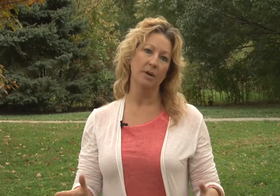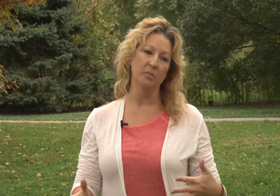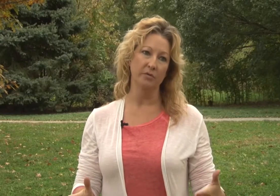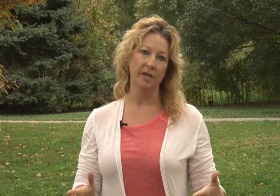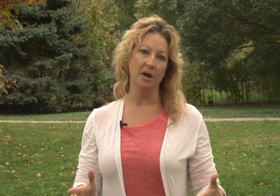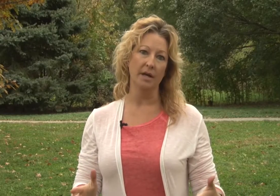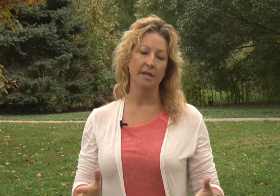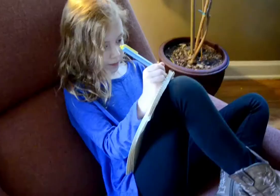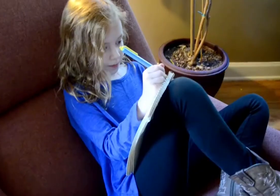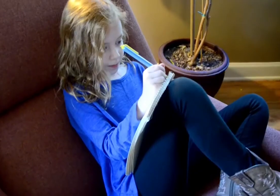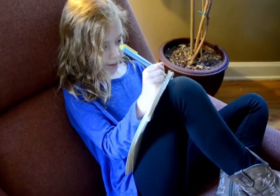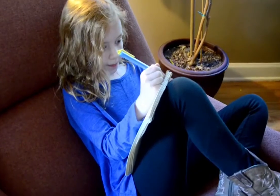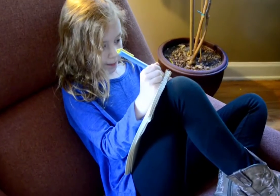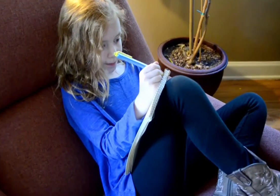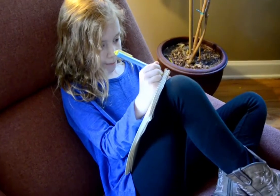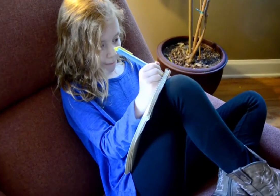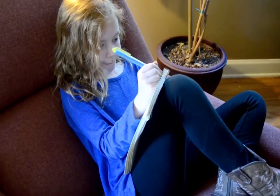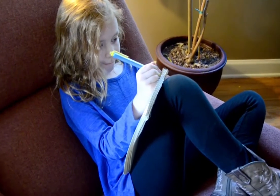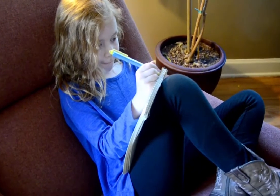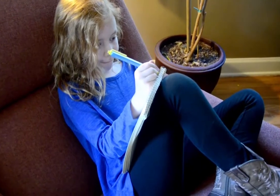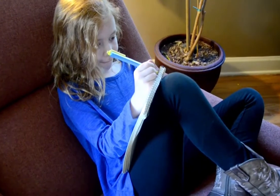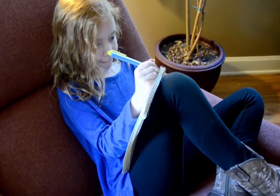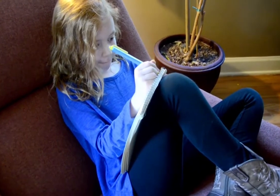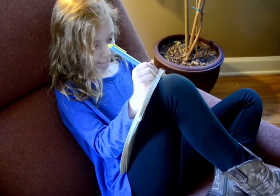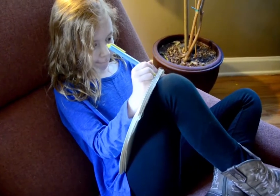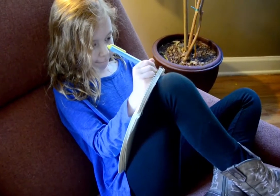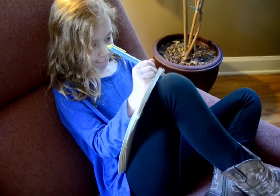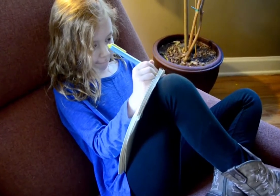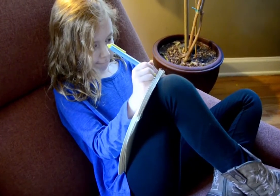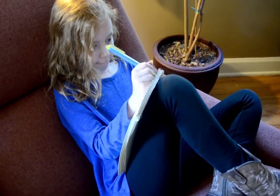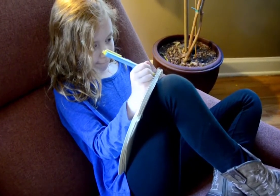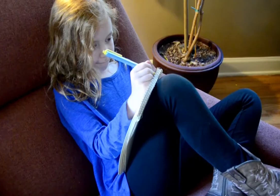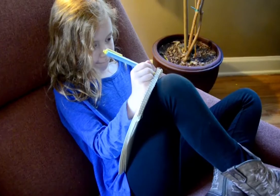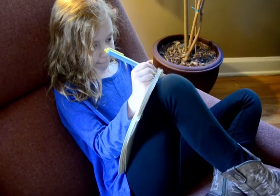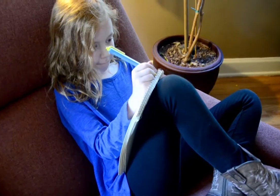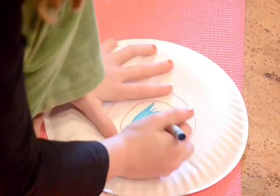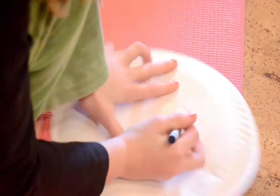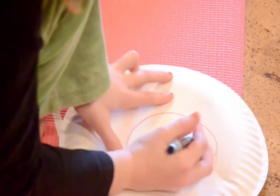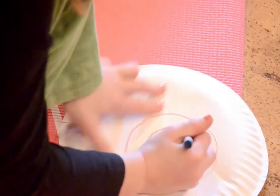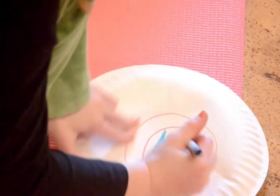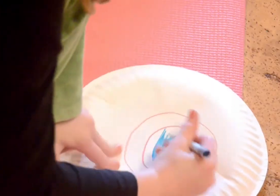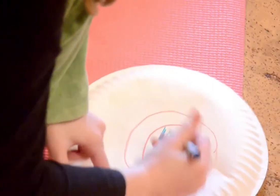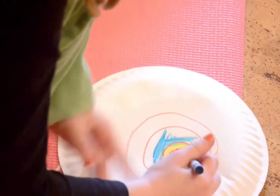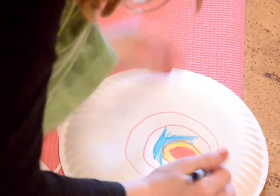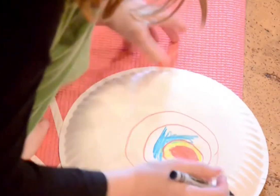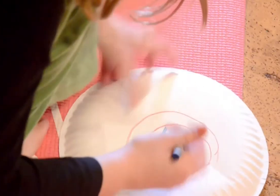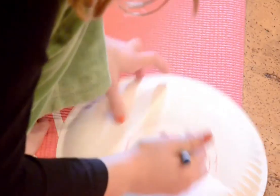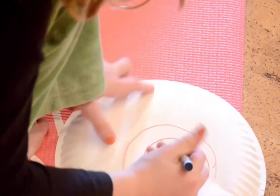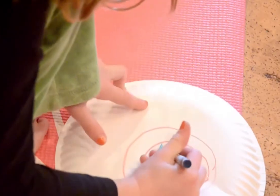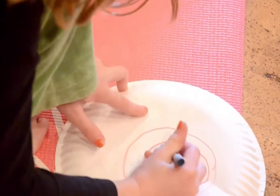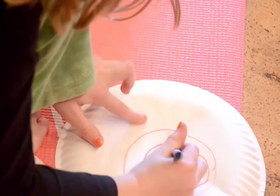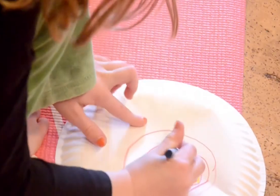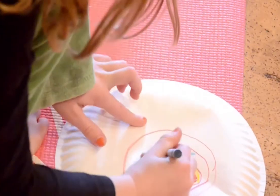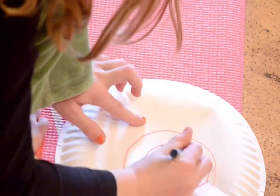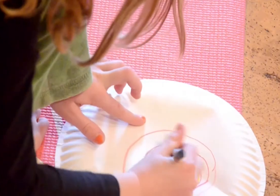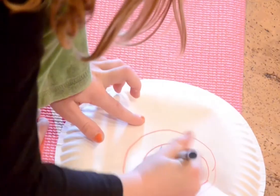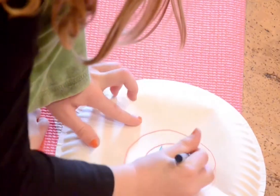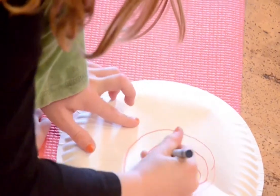and moving on. And making sure that they learn that it's okay to find ways to handle stress and let go of it.